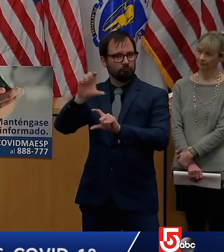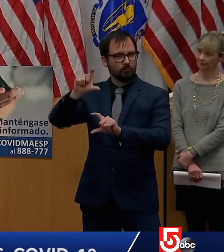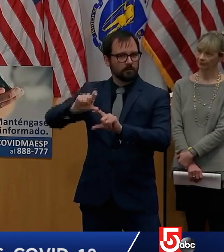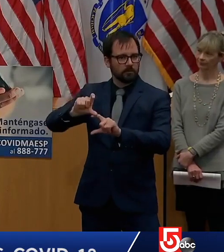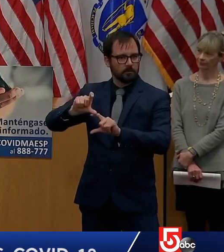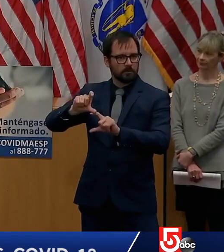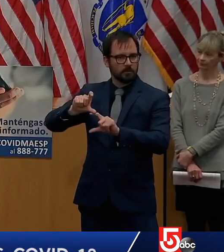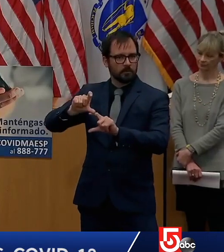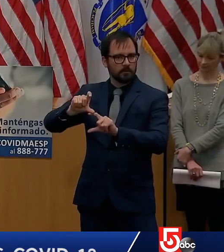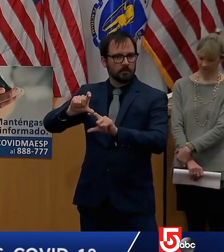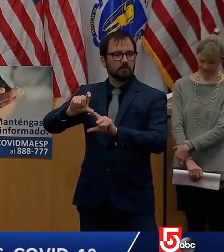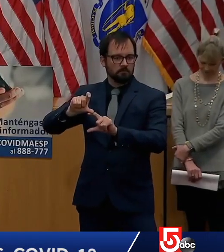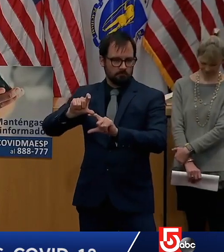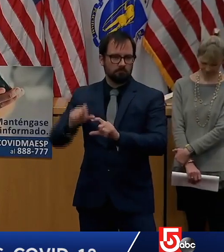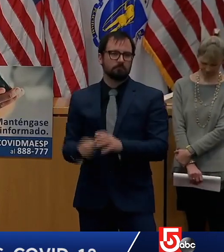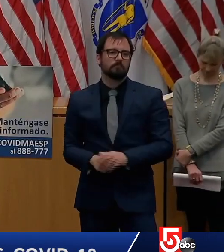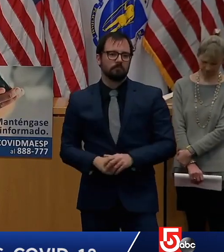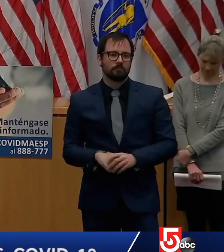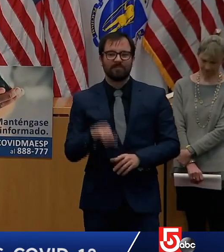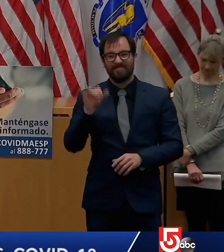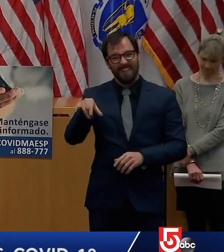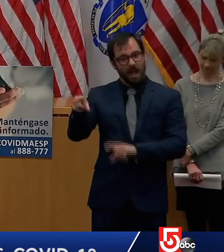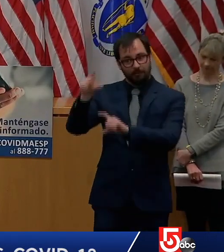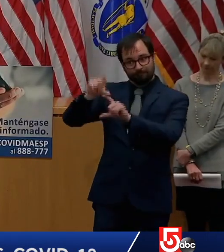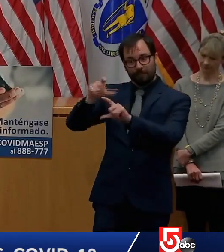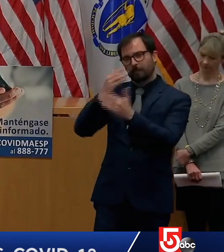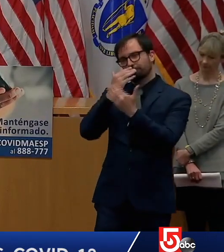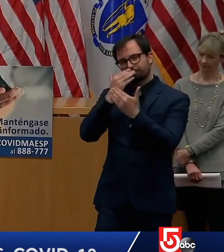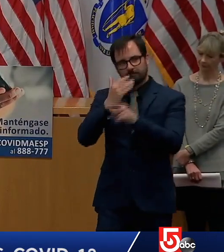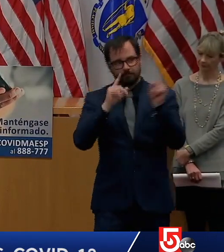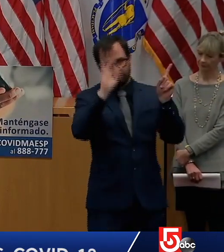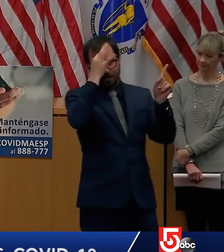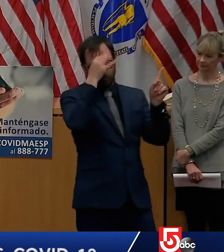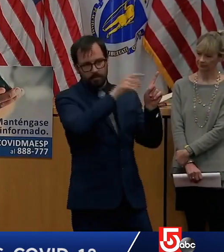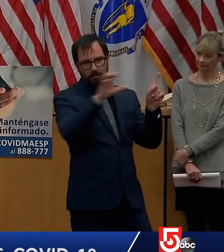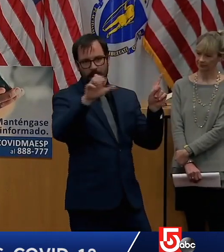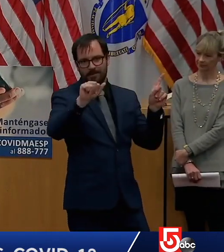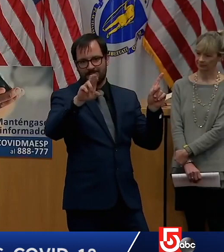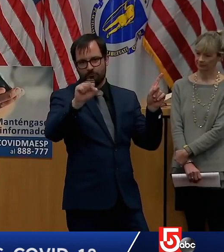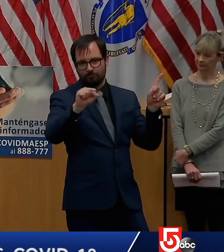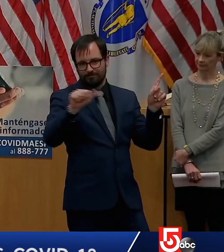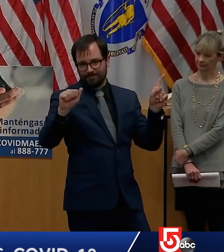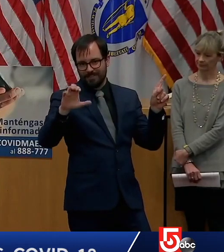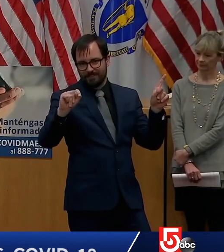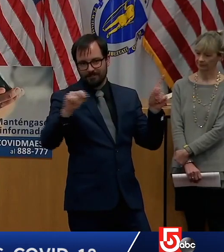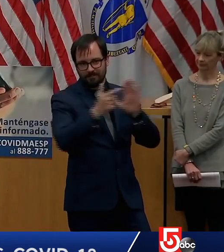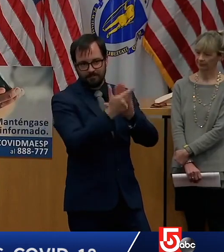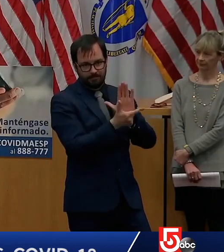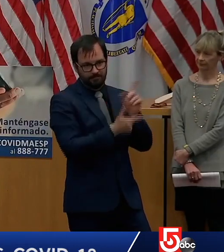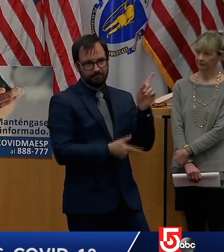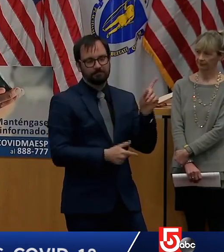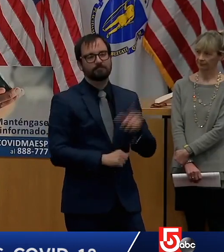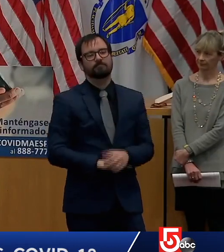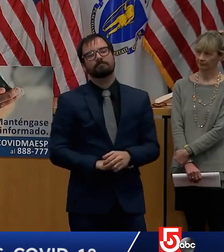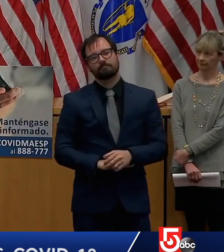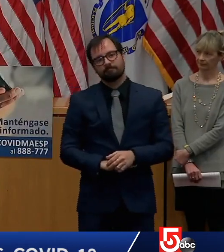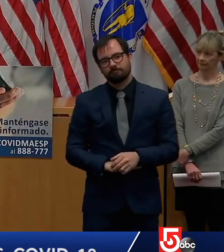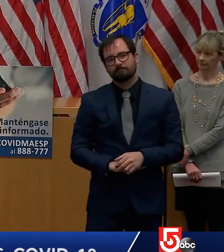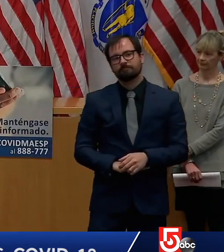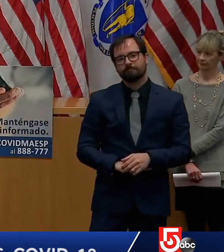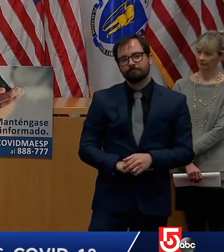that we were able to quickly build up and launch this new platform to accommodate this benefit about two weeks ahead of schedule